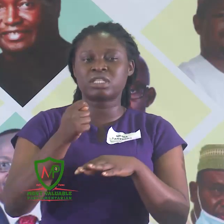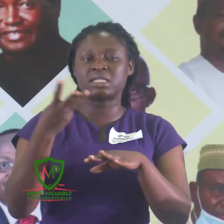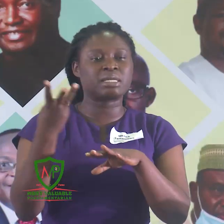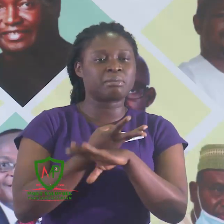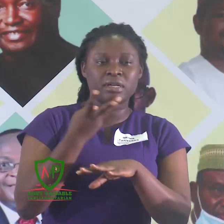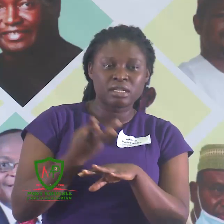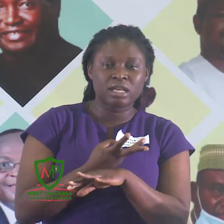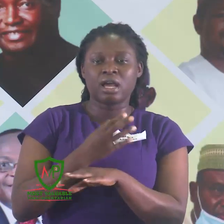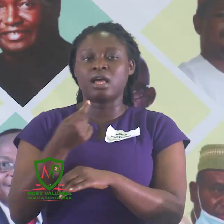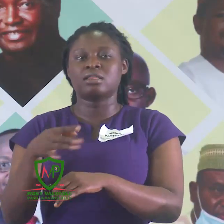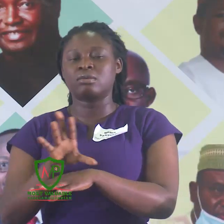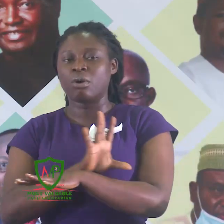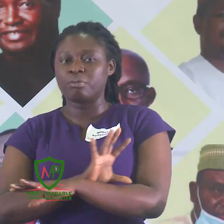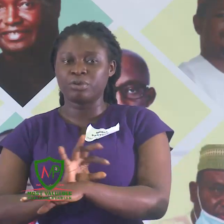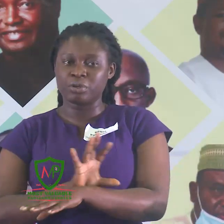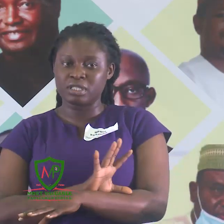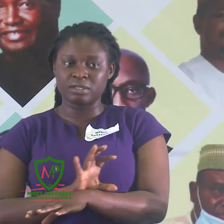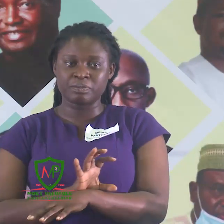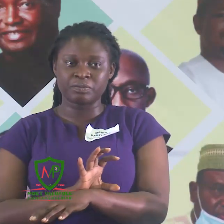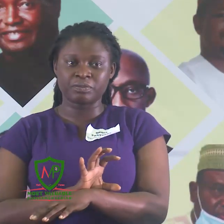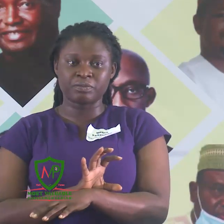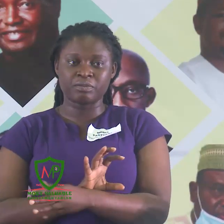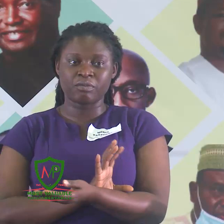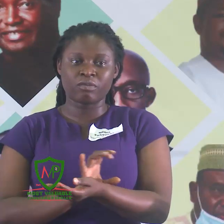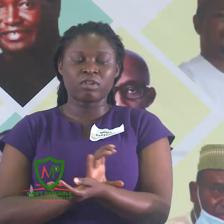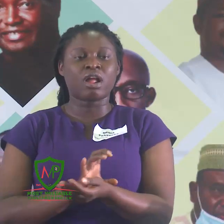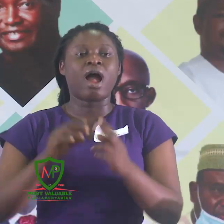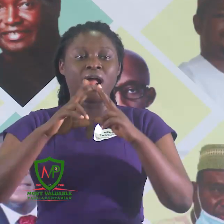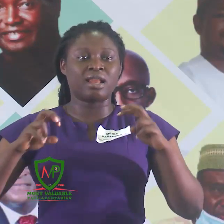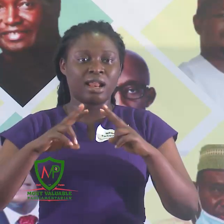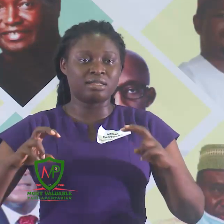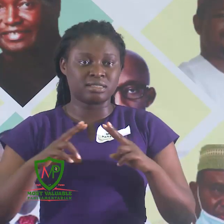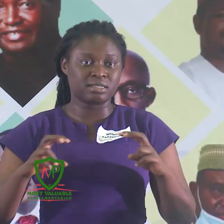computer analysis.